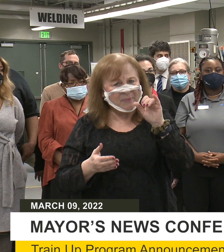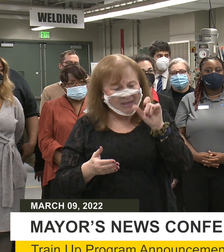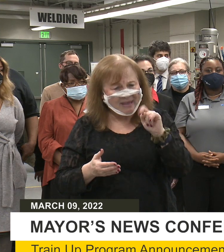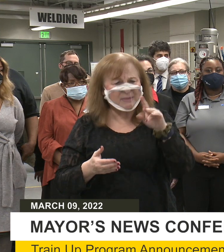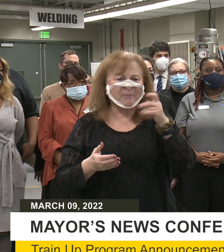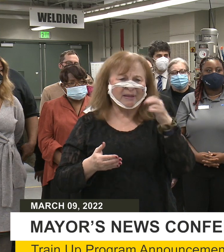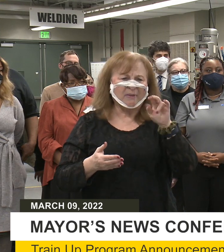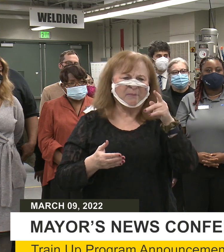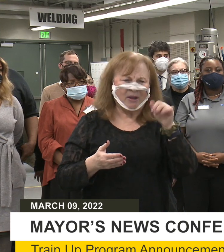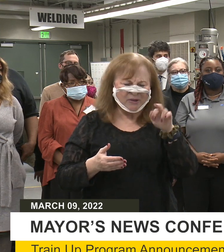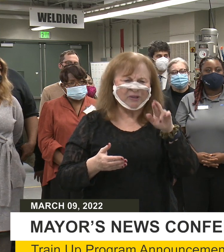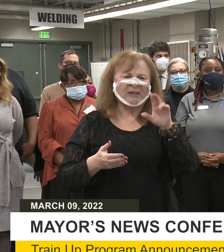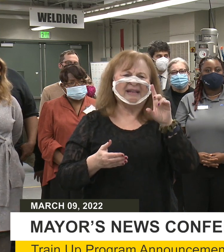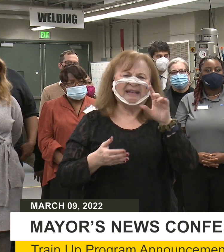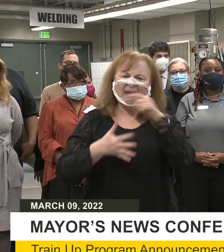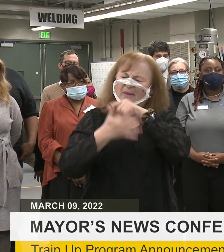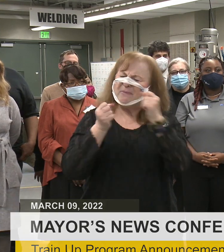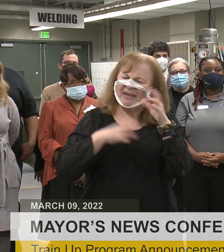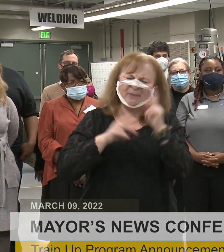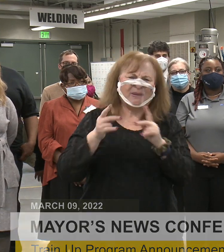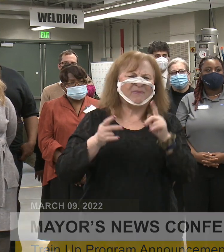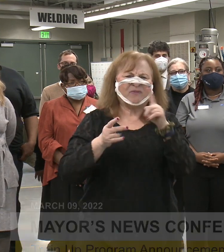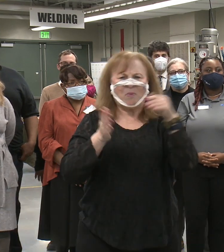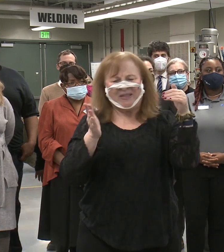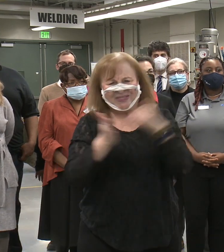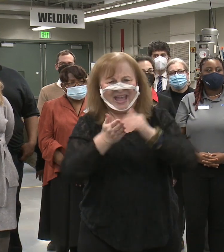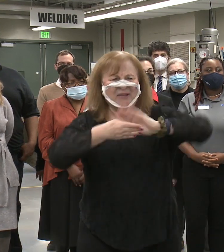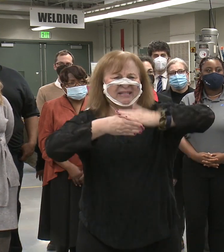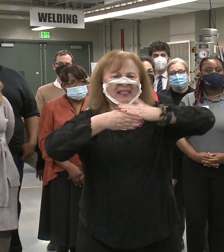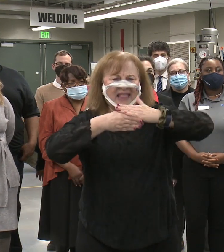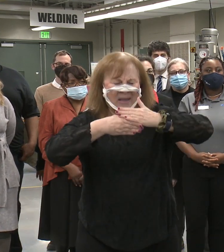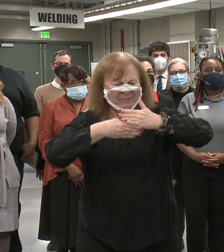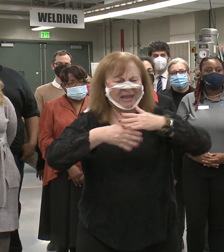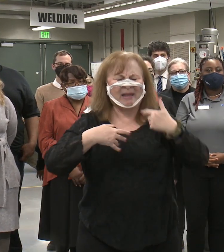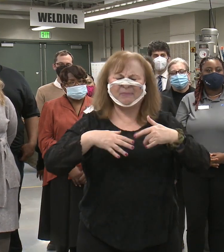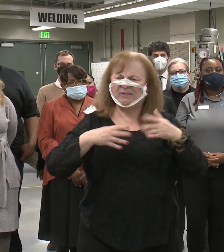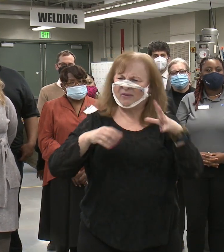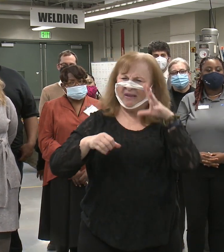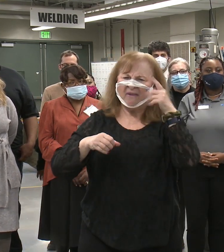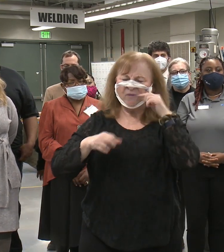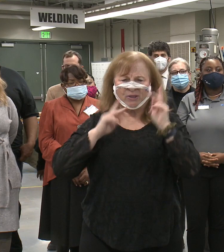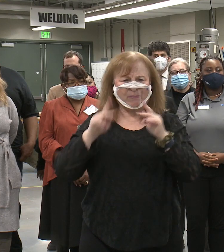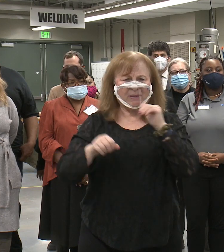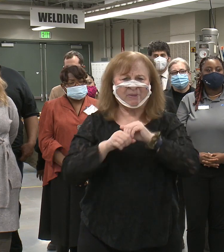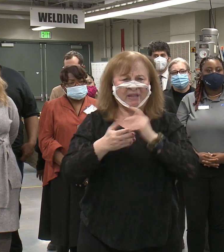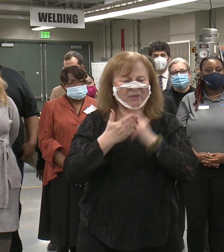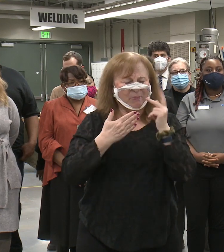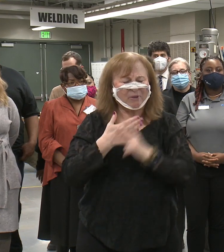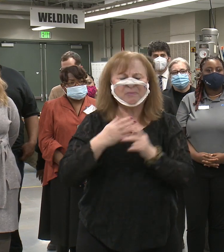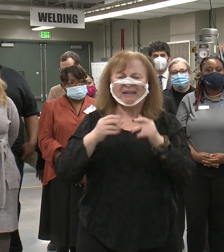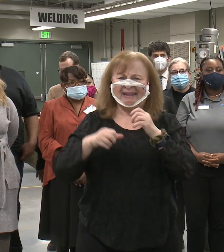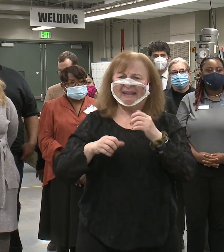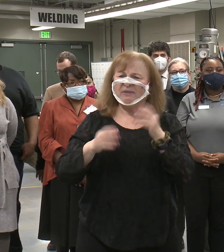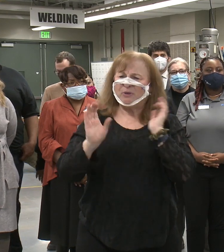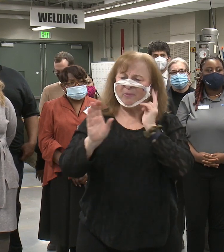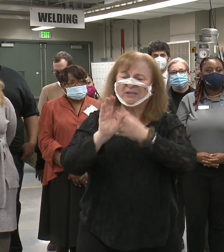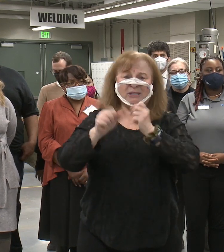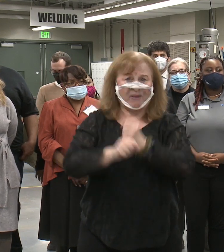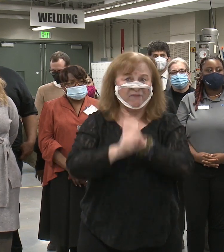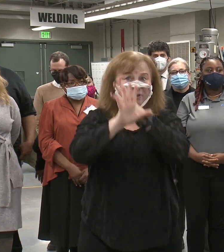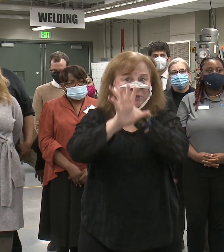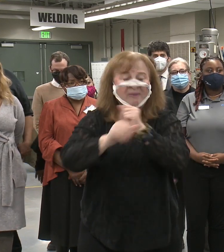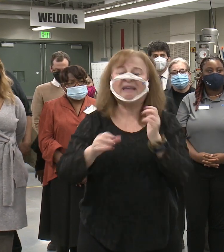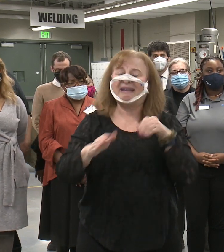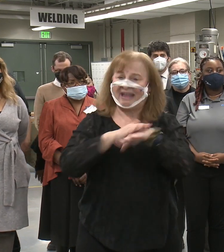Michael Parker, Dawn Kirkstetter for a thousand laptops to residents who are going to be in these programs so they can participate virtually and they can access